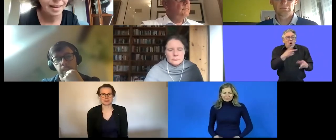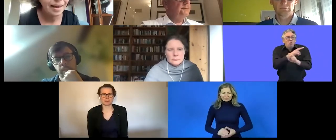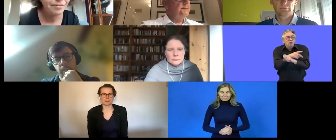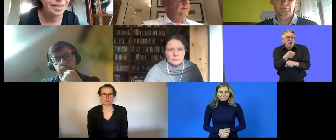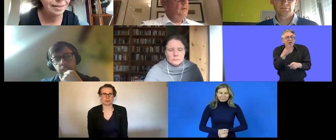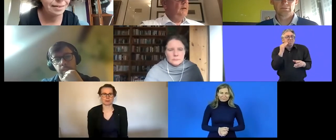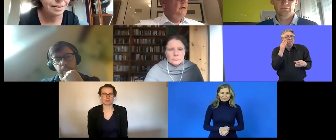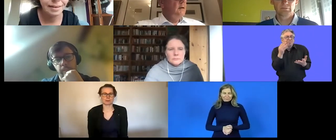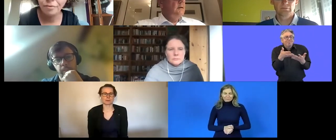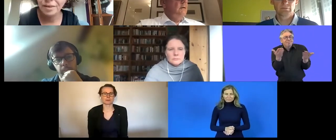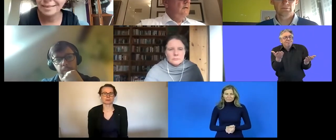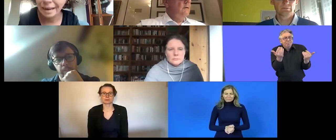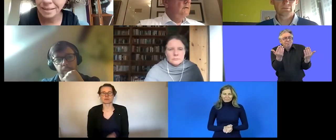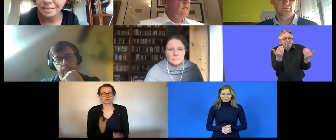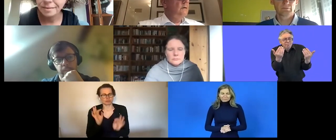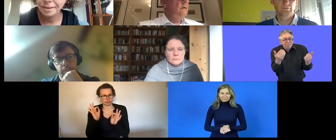question